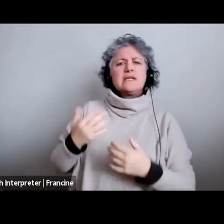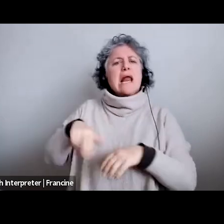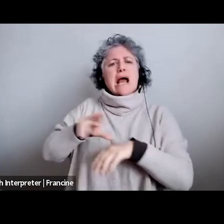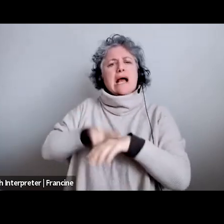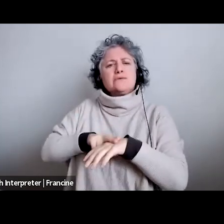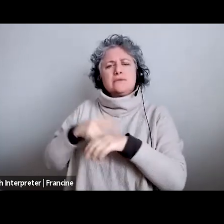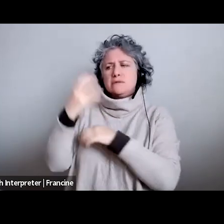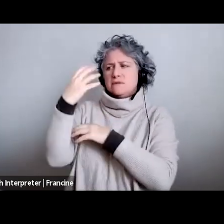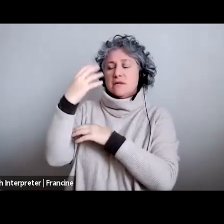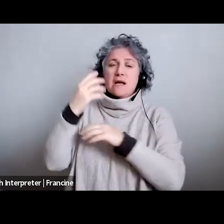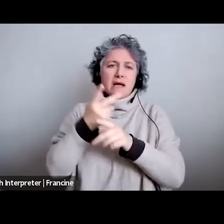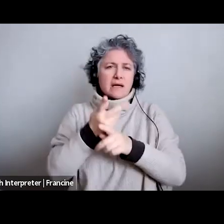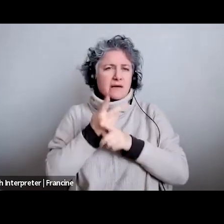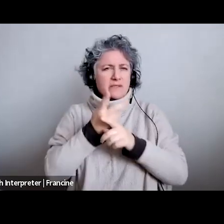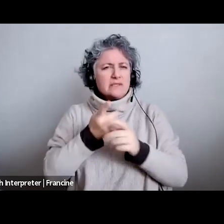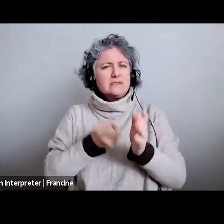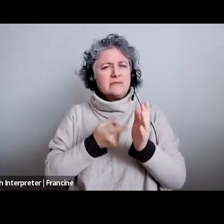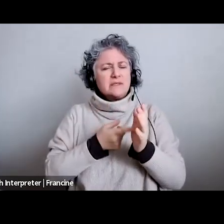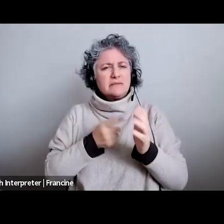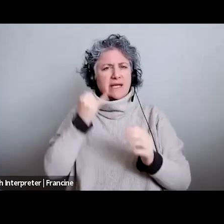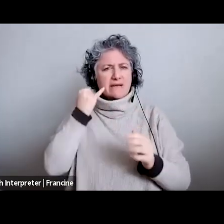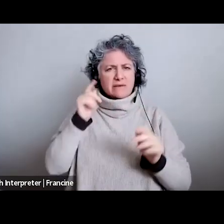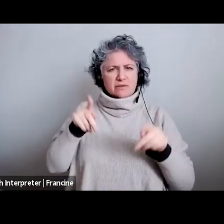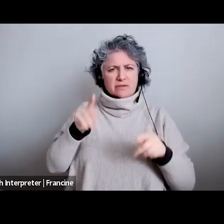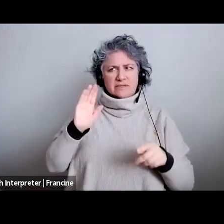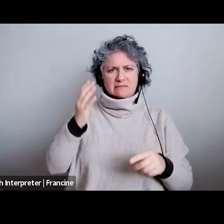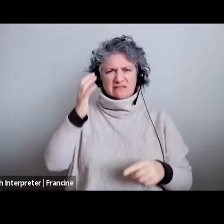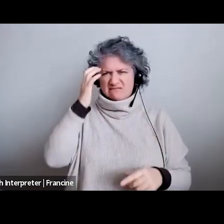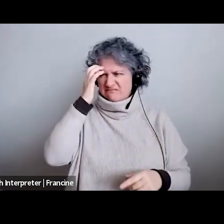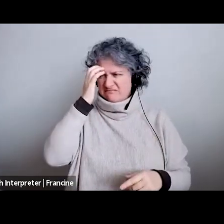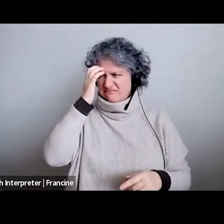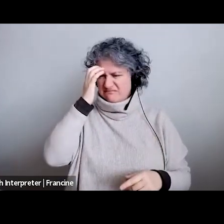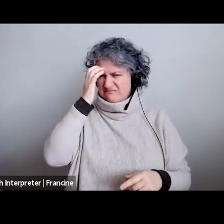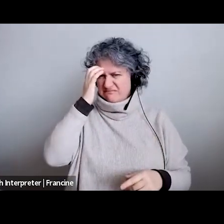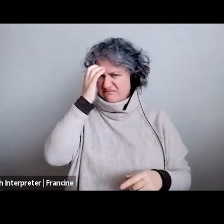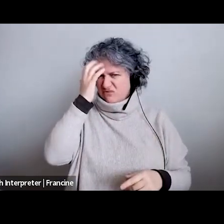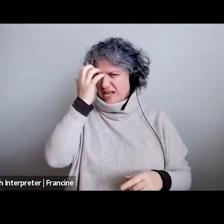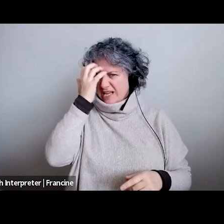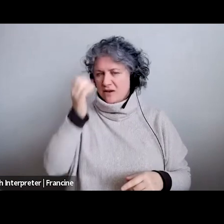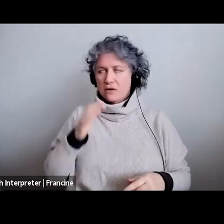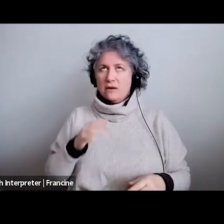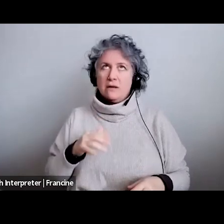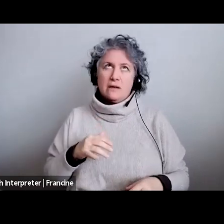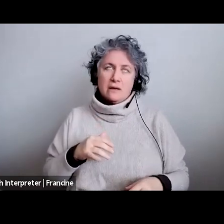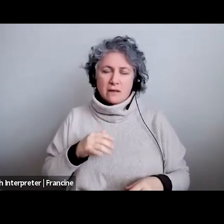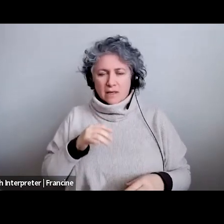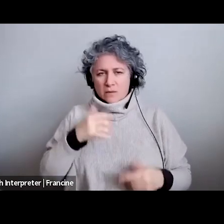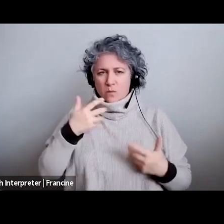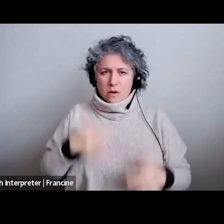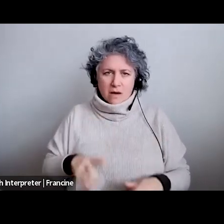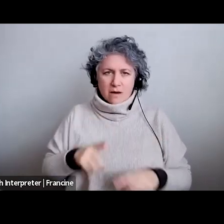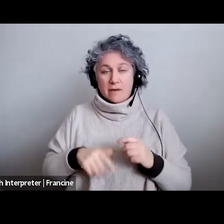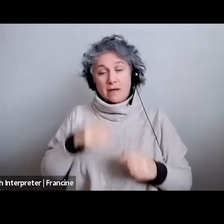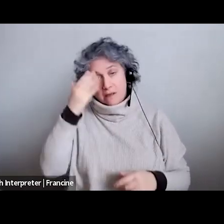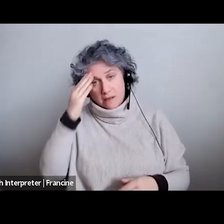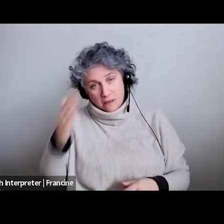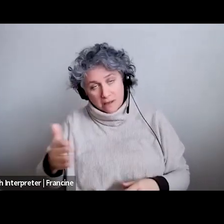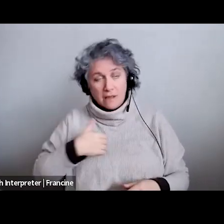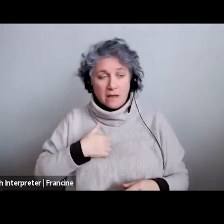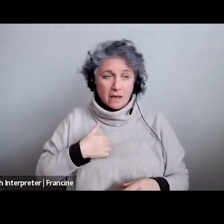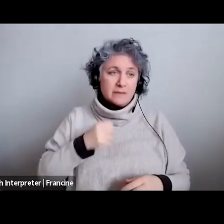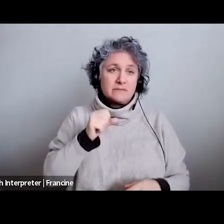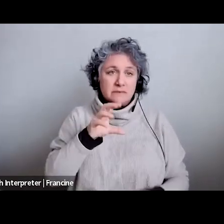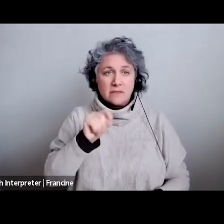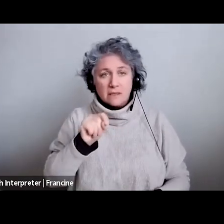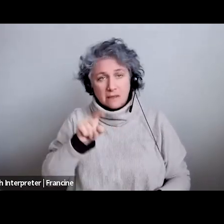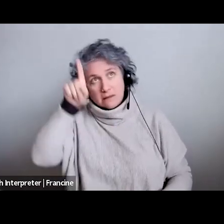slates so sometimes i remove them if somebody seems really cranky or like i really don't want to do this late but hey my name is scott i'm six foot two